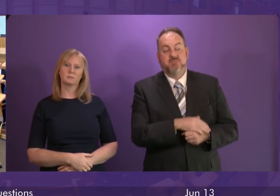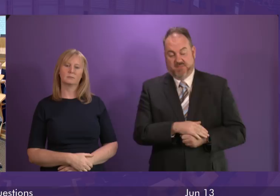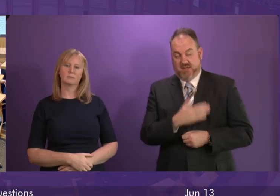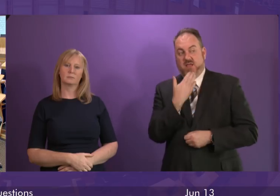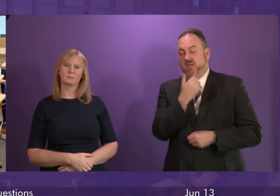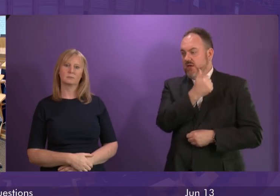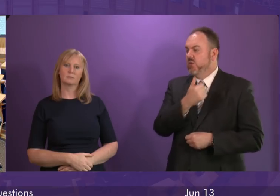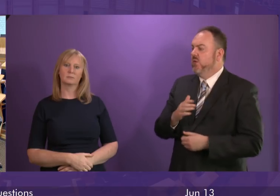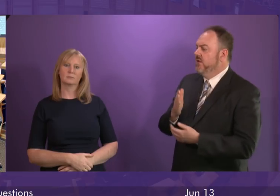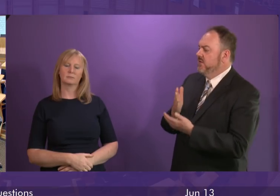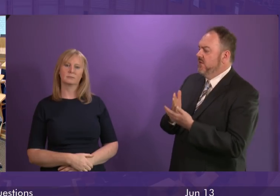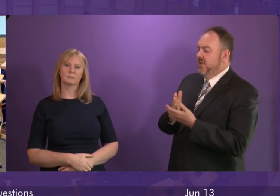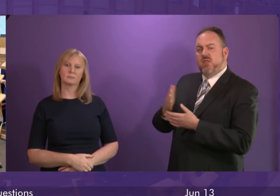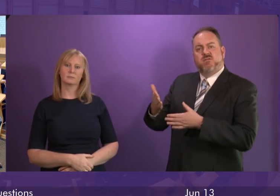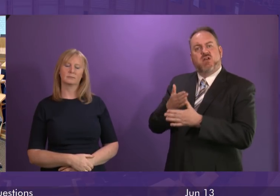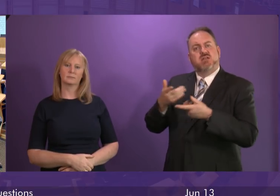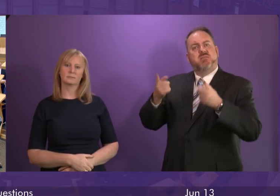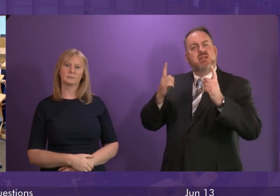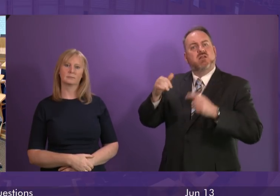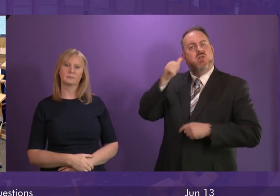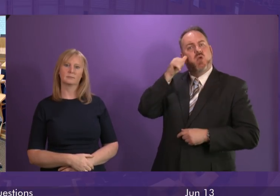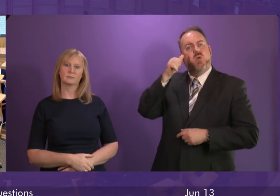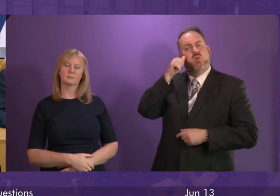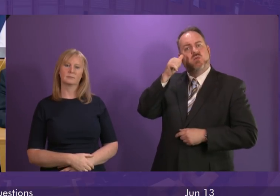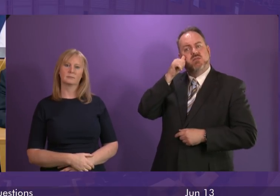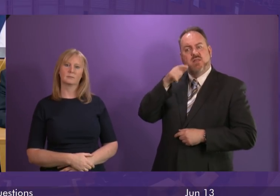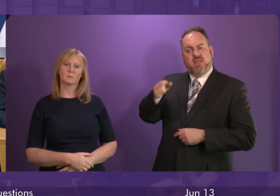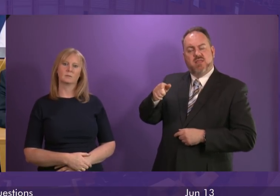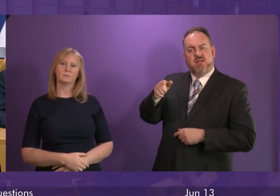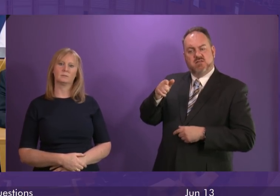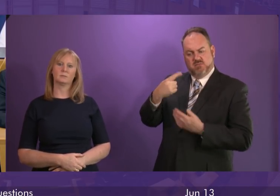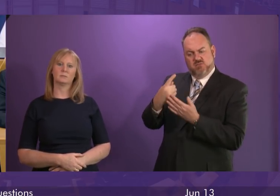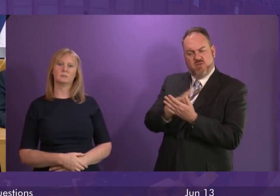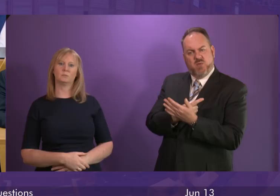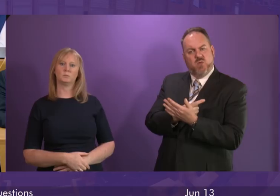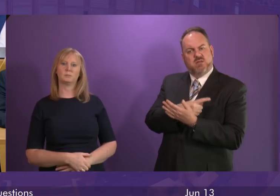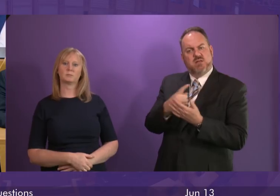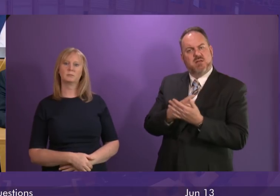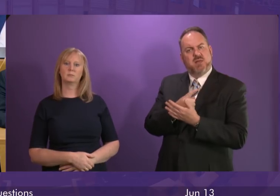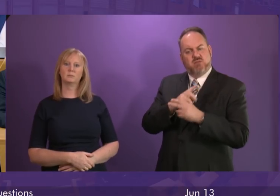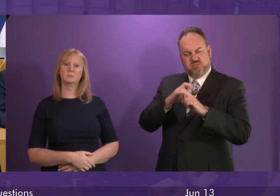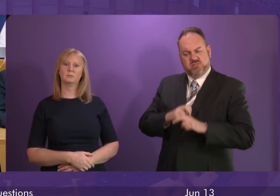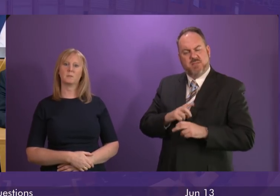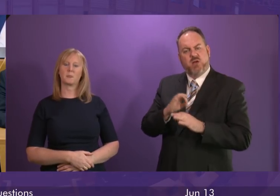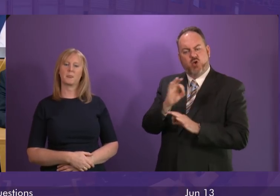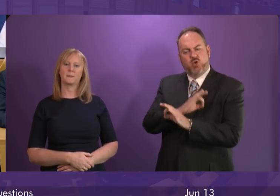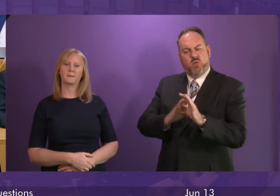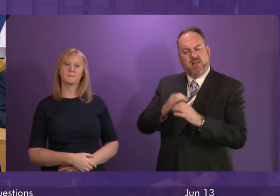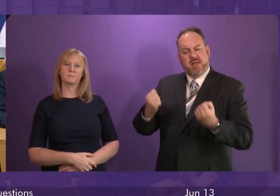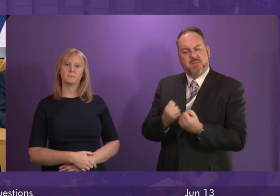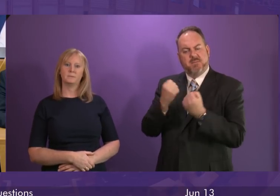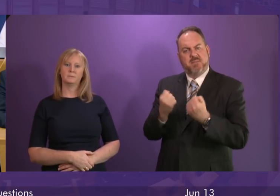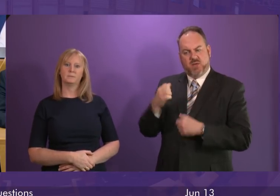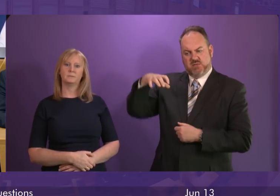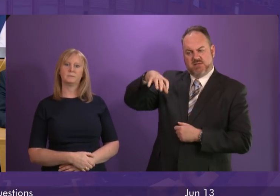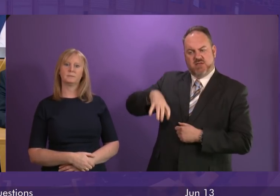you, Presidenting Officer. The First Minister might be aware of proposals by Peelports for a significant development adjacent to the Hunterston Nuclear Power Station in my